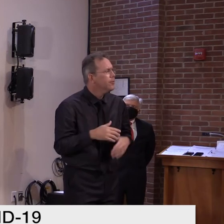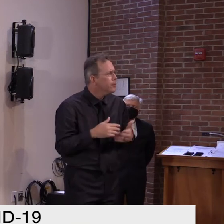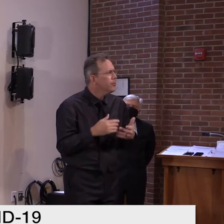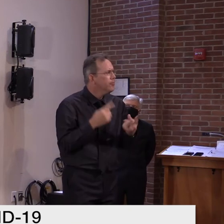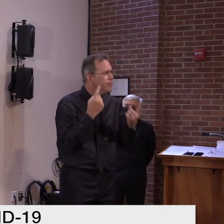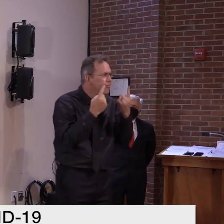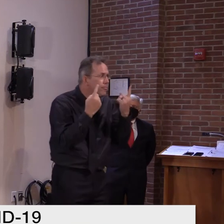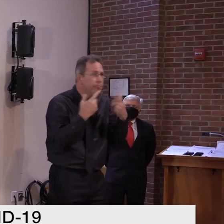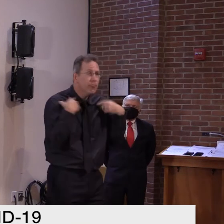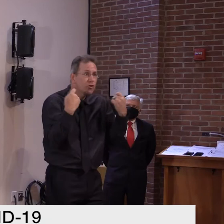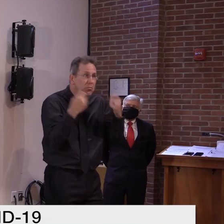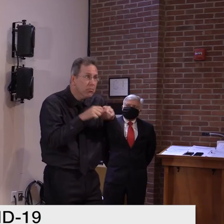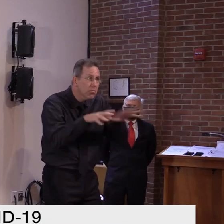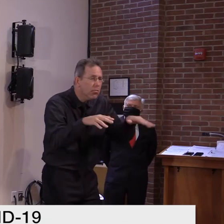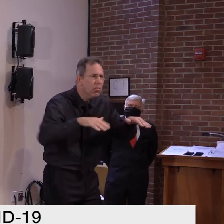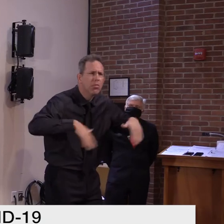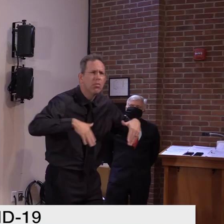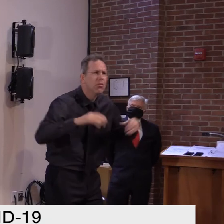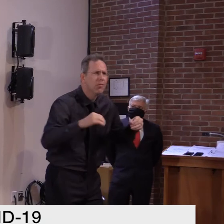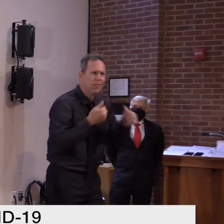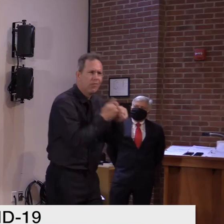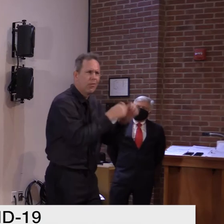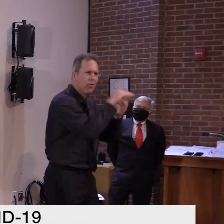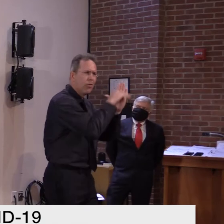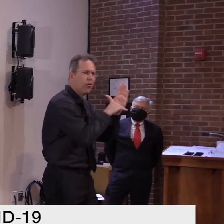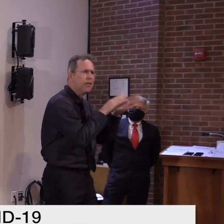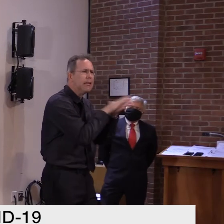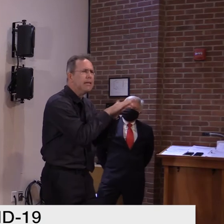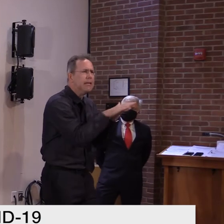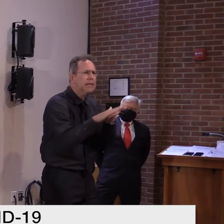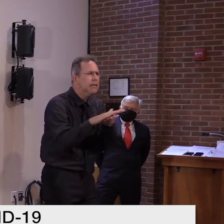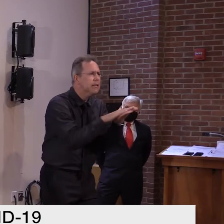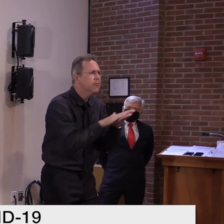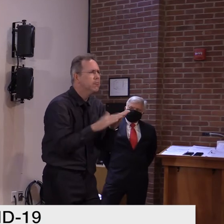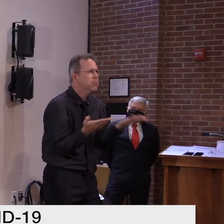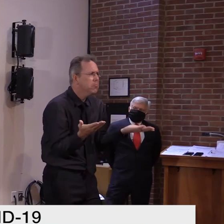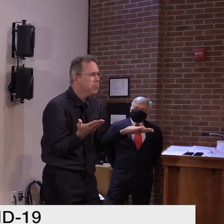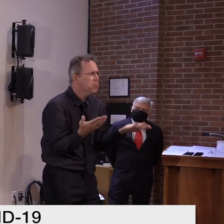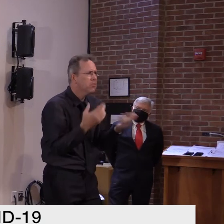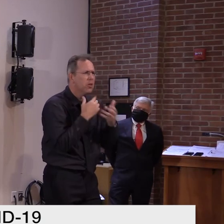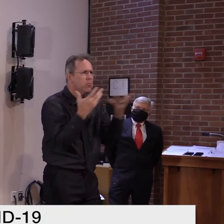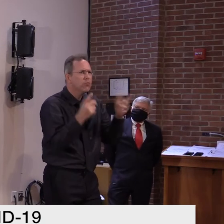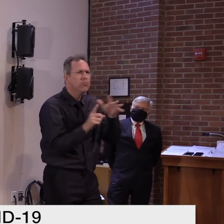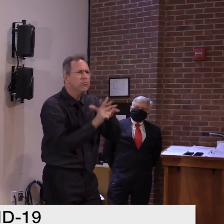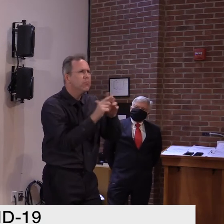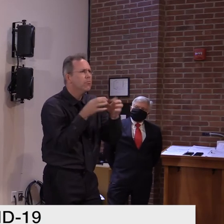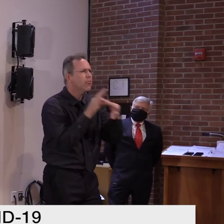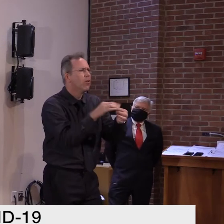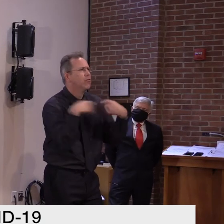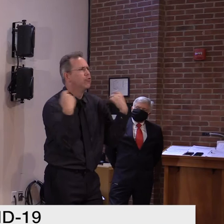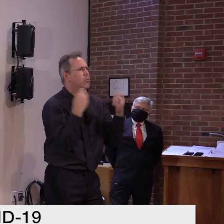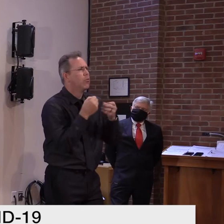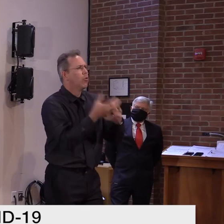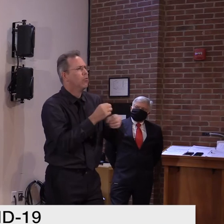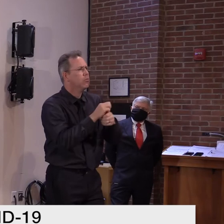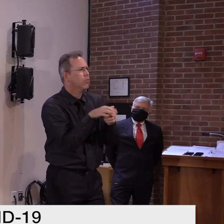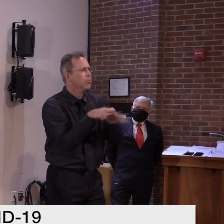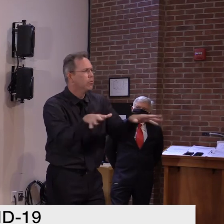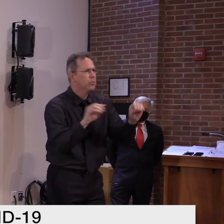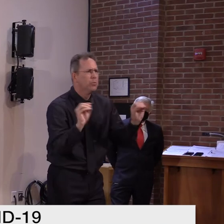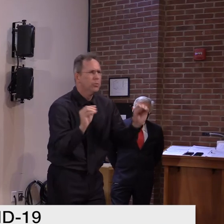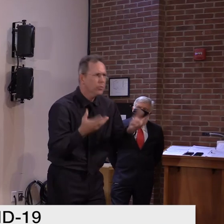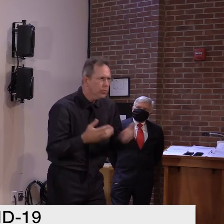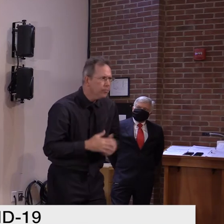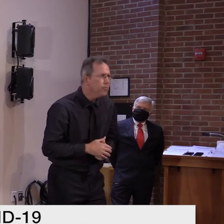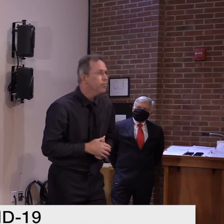seeing it, uh, in any great, to any great extent there either. Anything that we've seen thus far, I believe, has